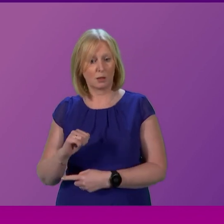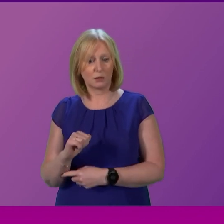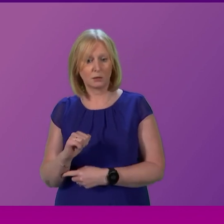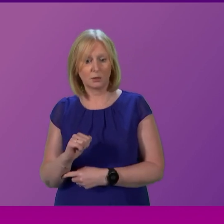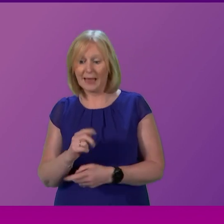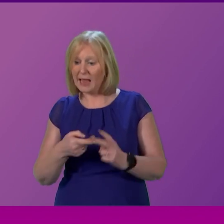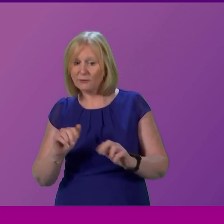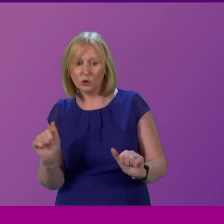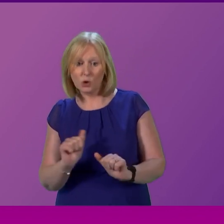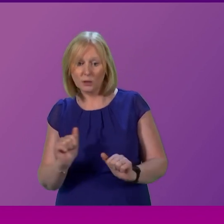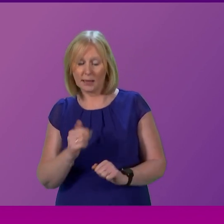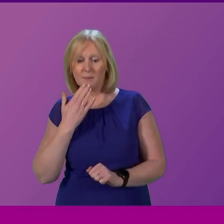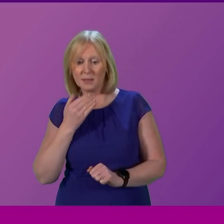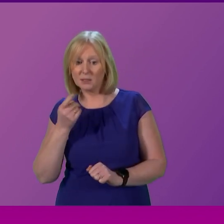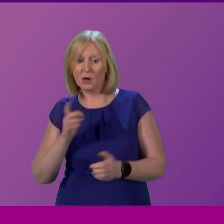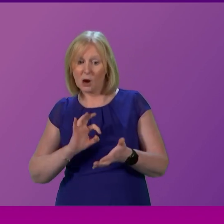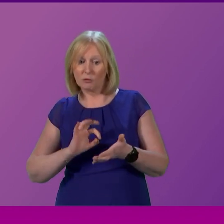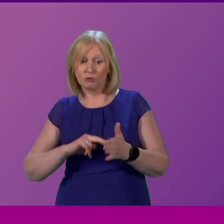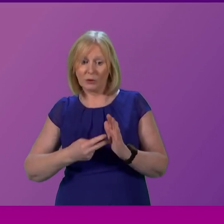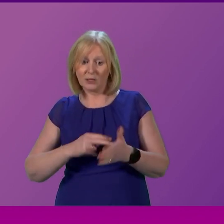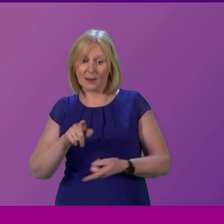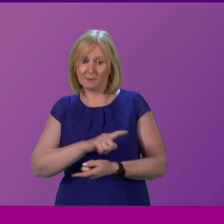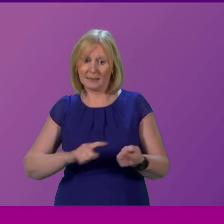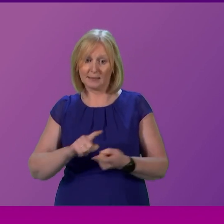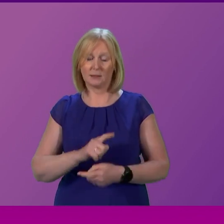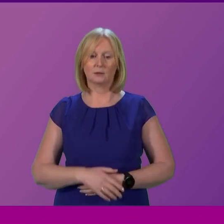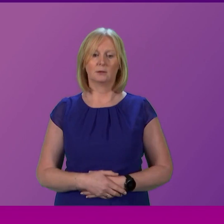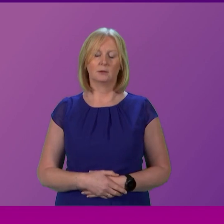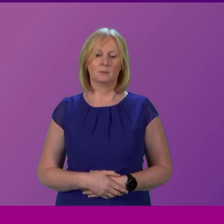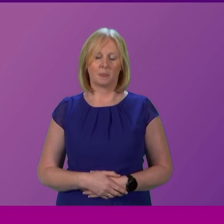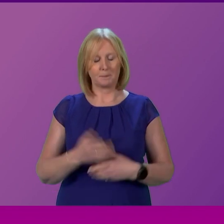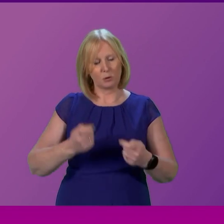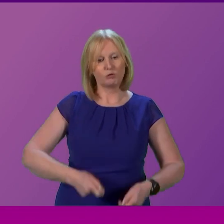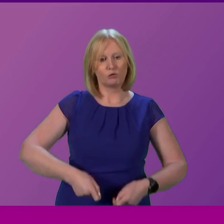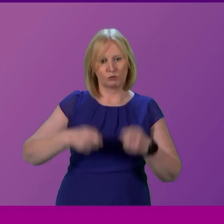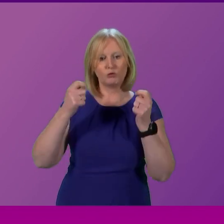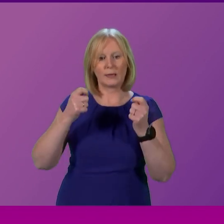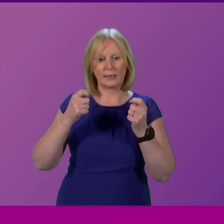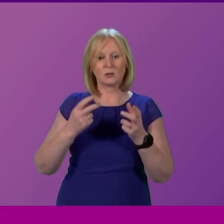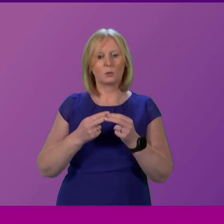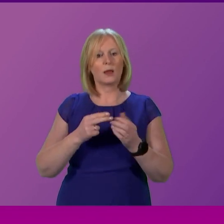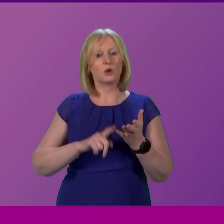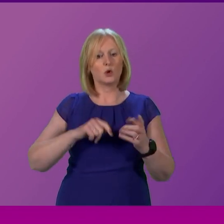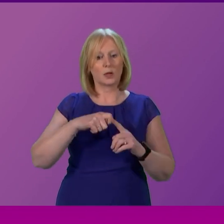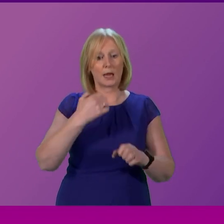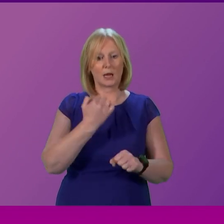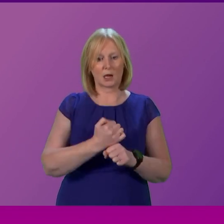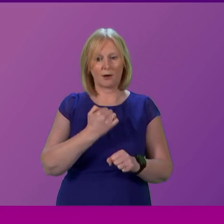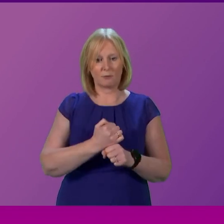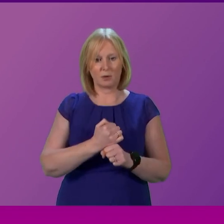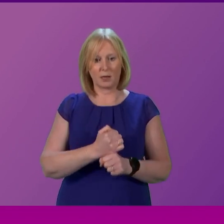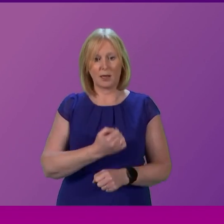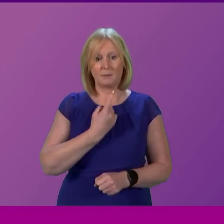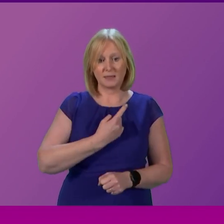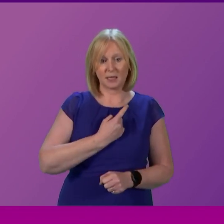will you ask for a meeting as a matter of urgency on this cabinet secretary so I have raised it previously with UK government and in fairness it wasn't just raised by